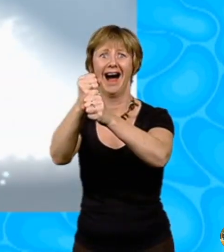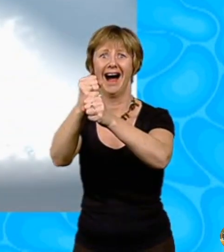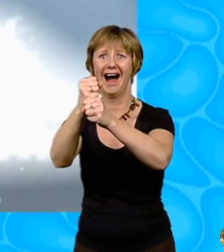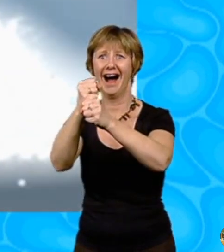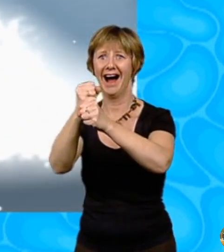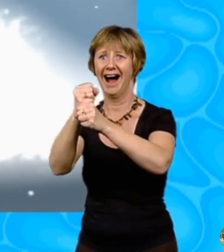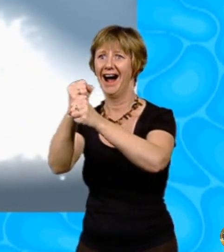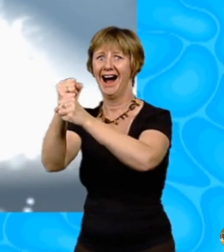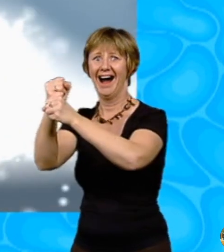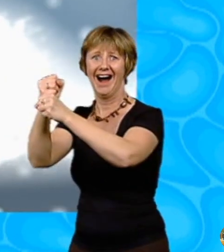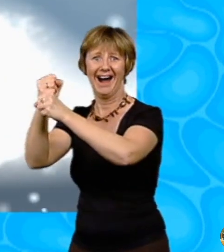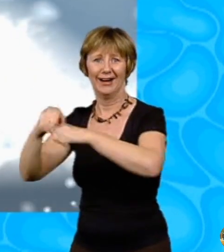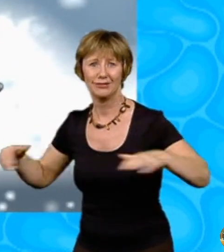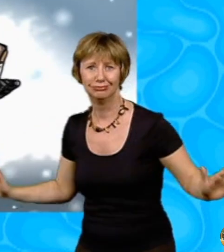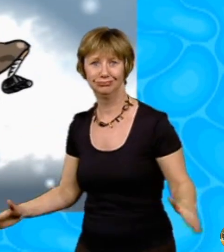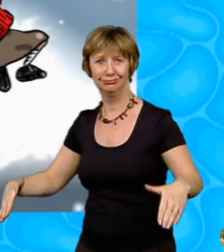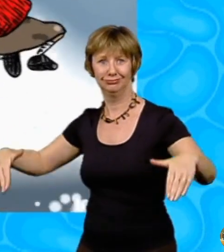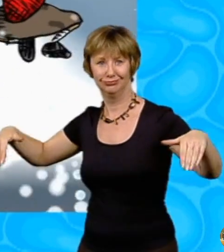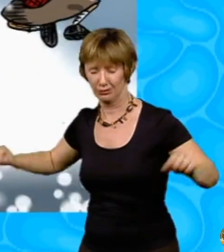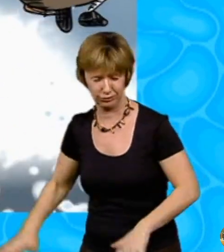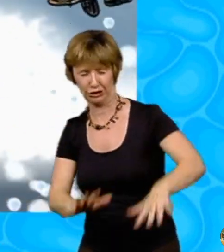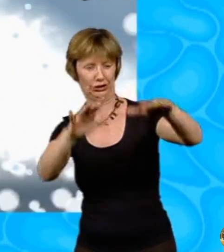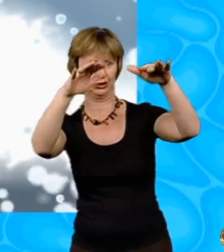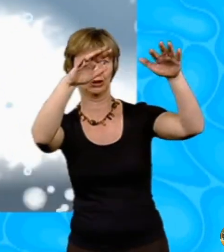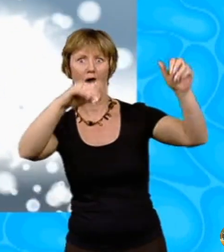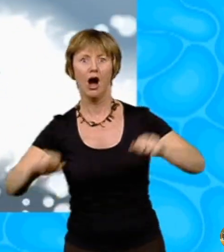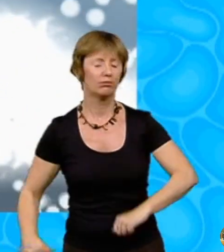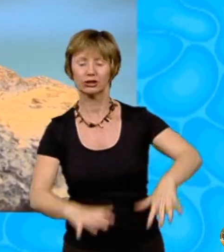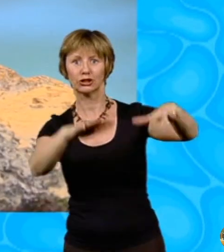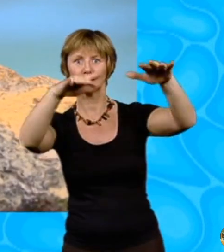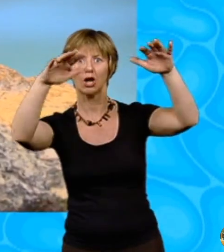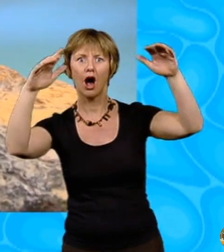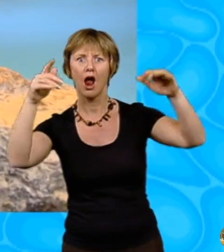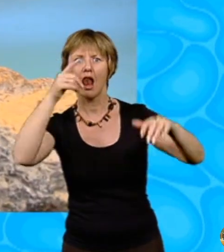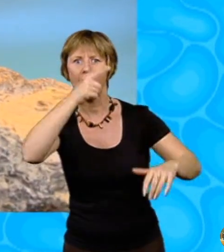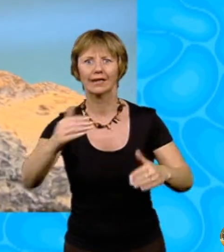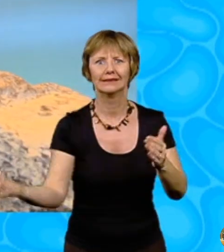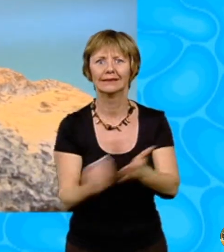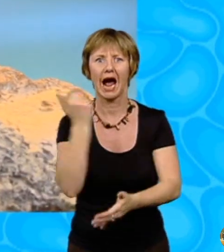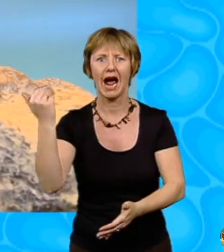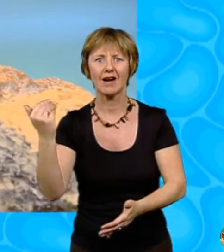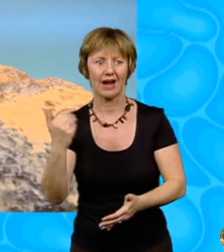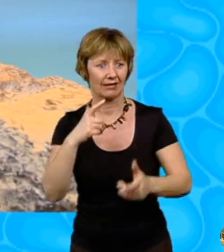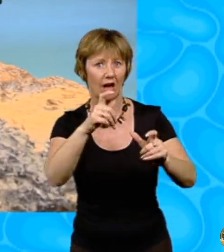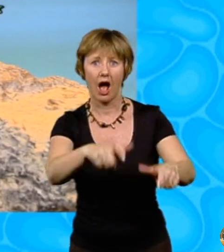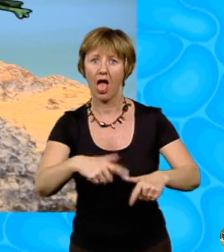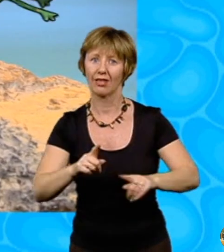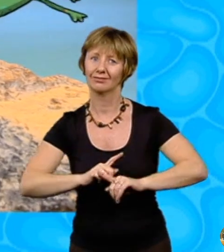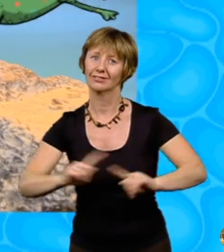only just in time, too. The tide crashed over the rocks where I had been standing only a second before. I held on tight